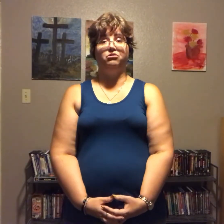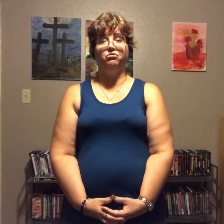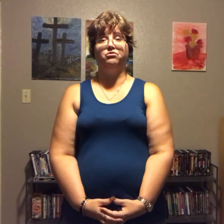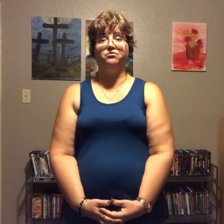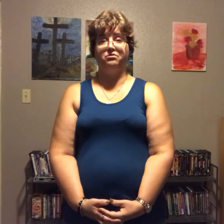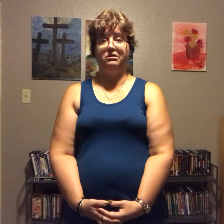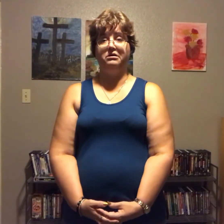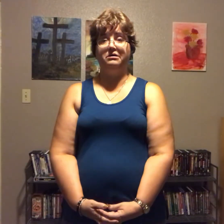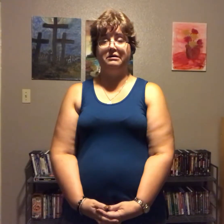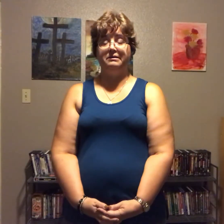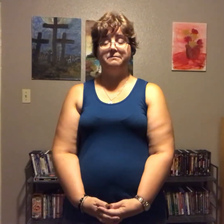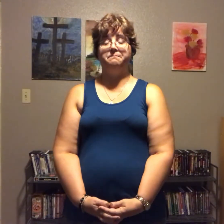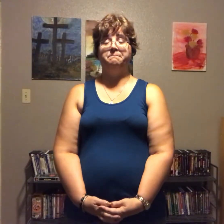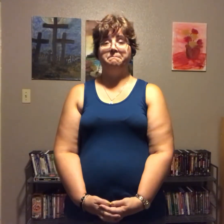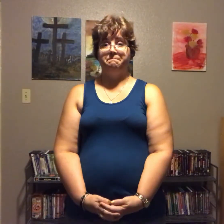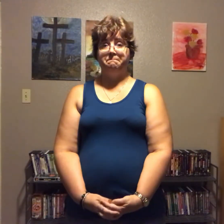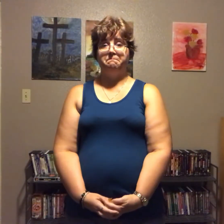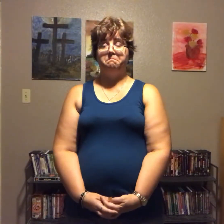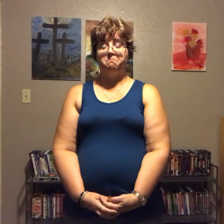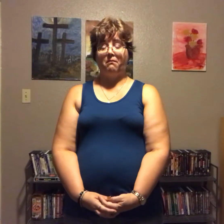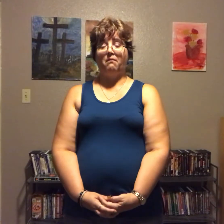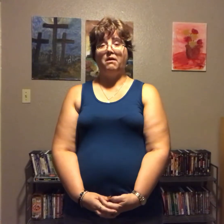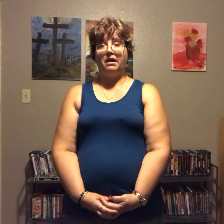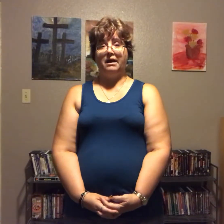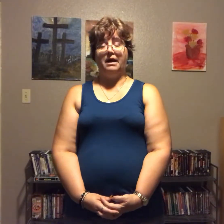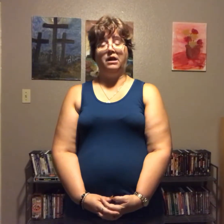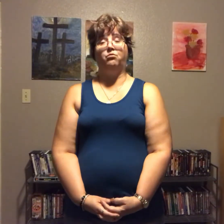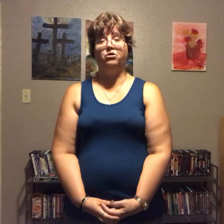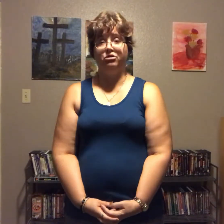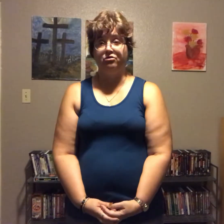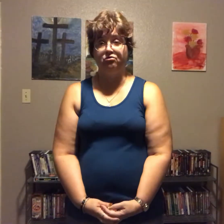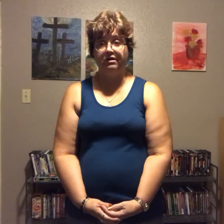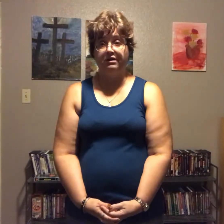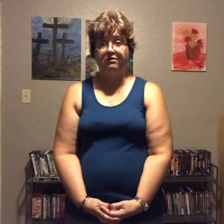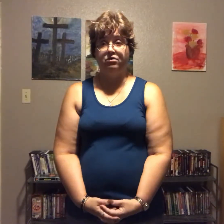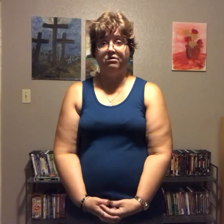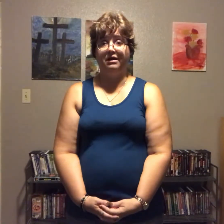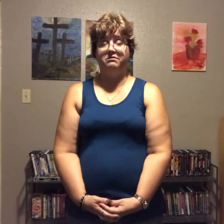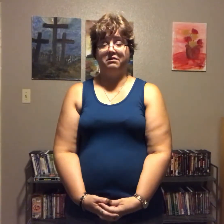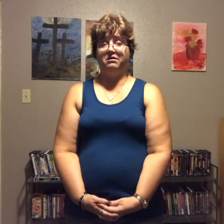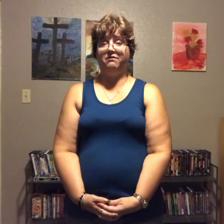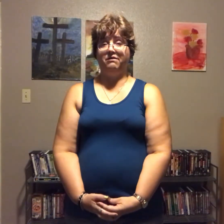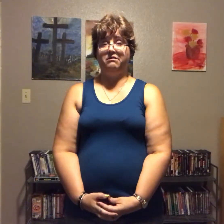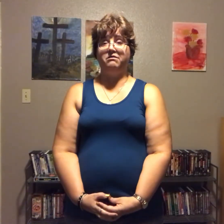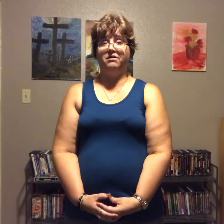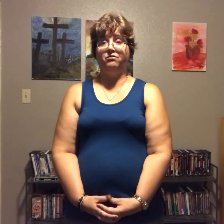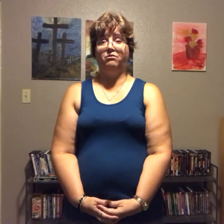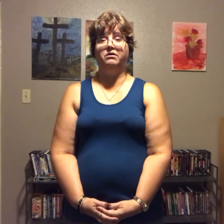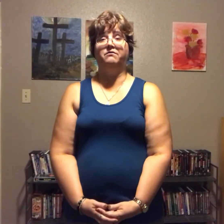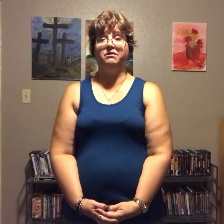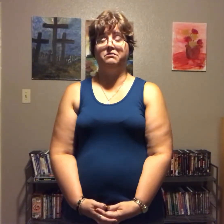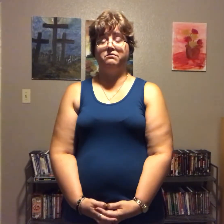lose a friend I don't want to lose any of you guys I love each and every one of these